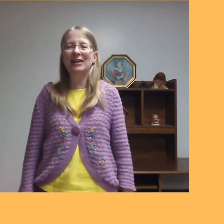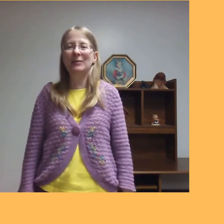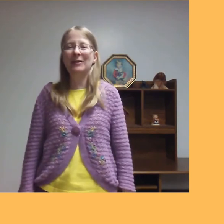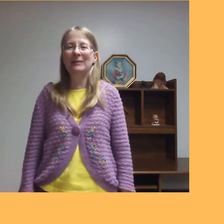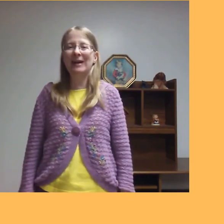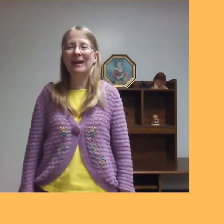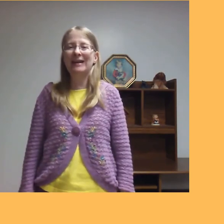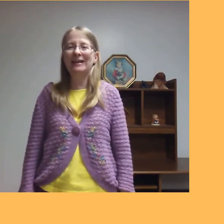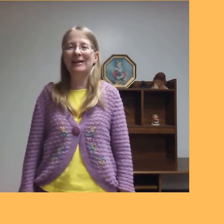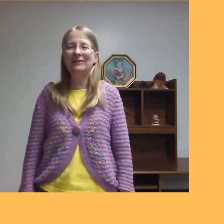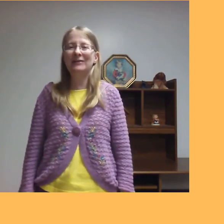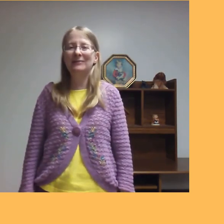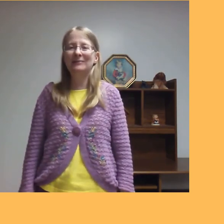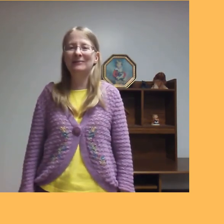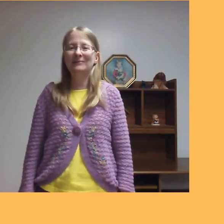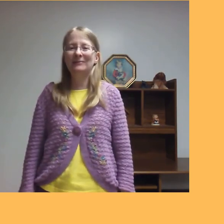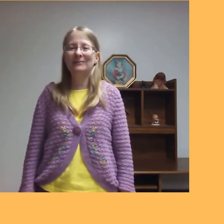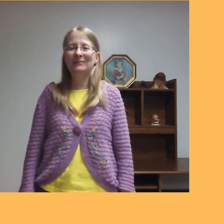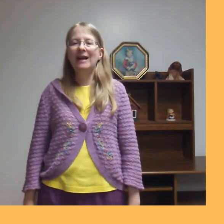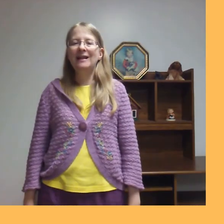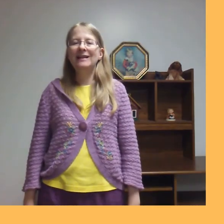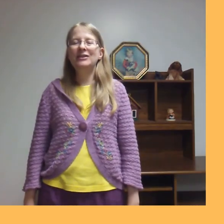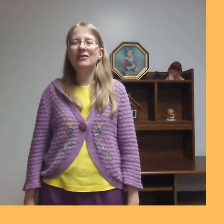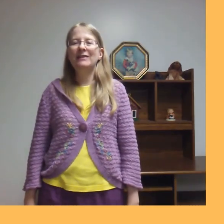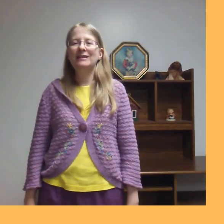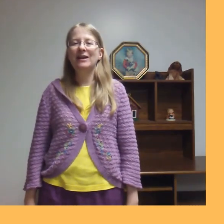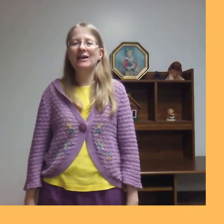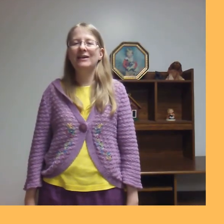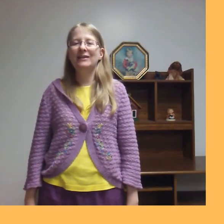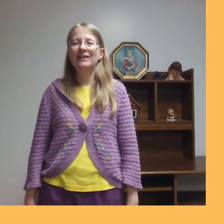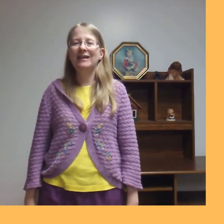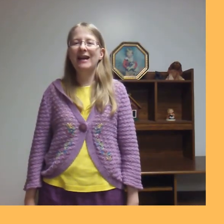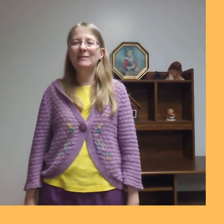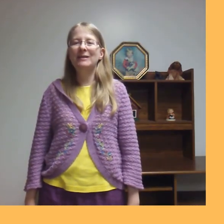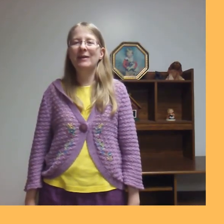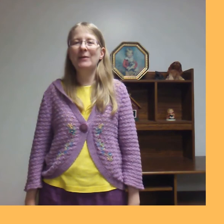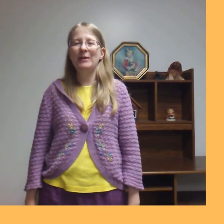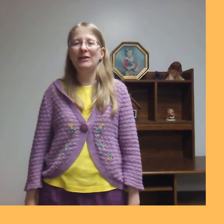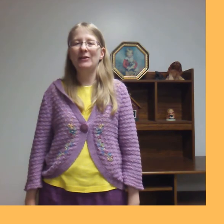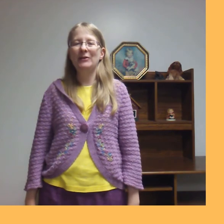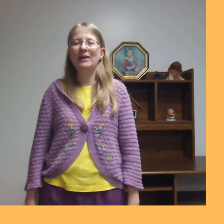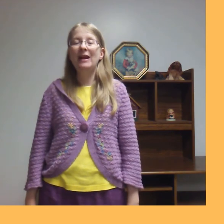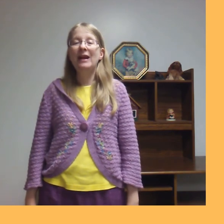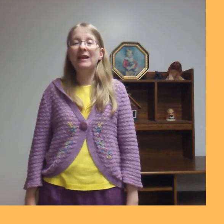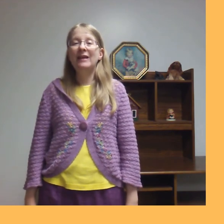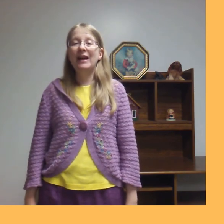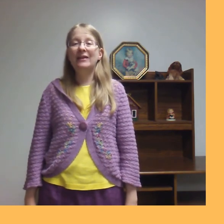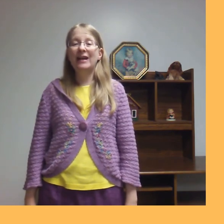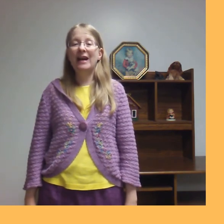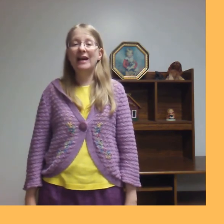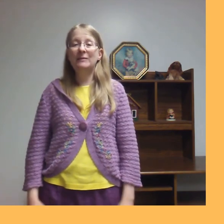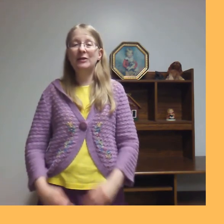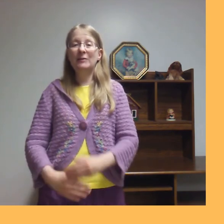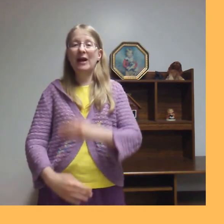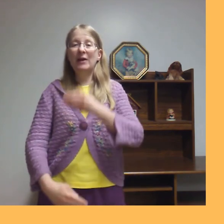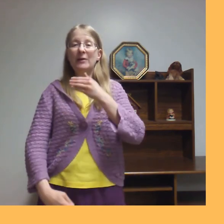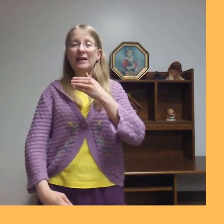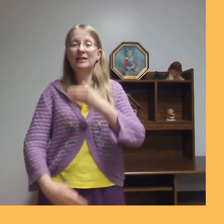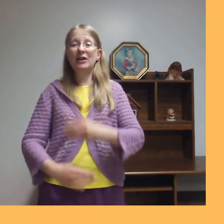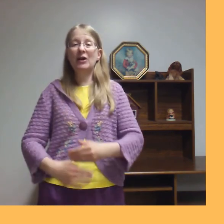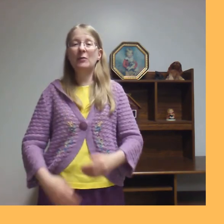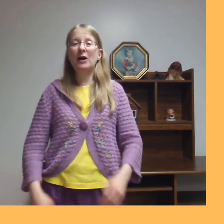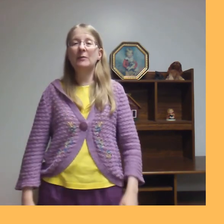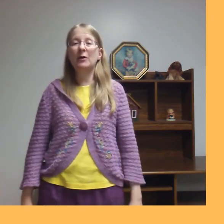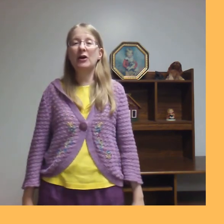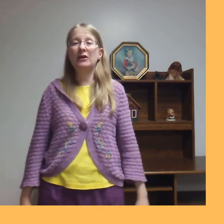such a little boy's made of. Let's try the song, There Came To My Window. There came to my